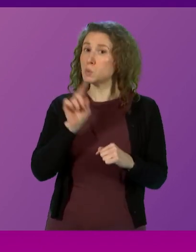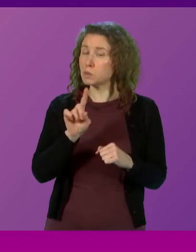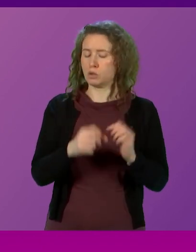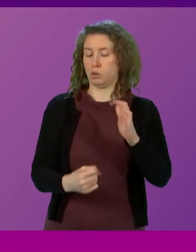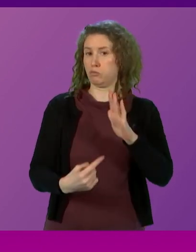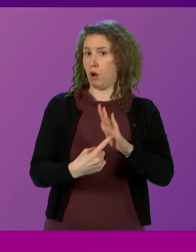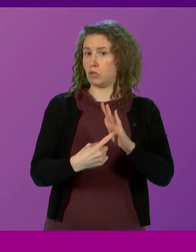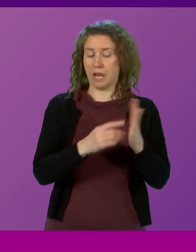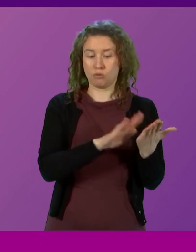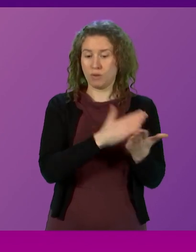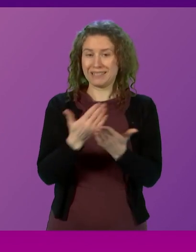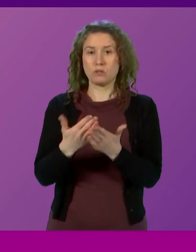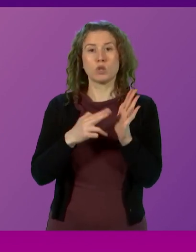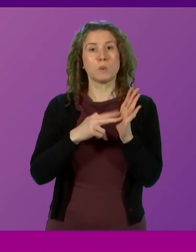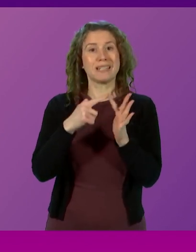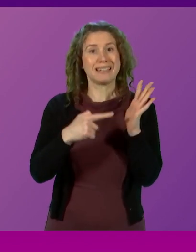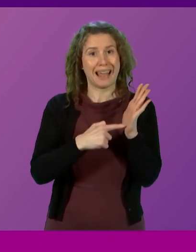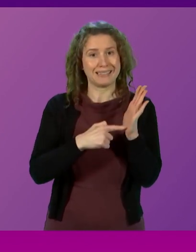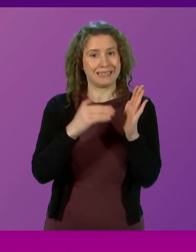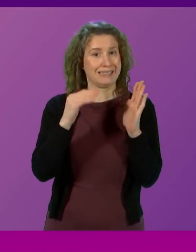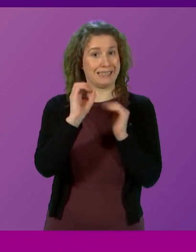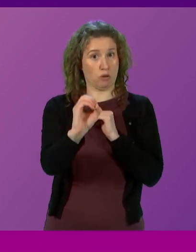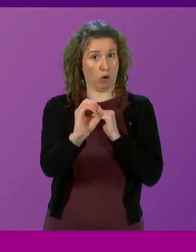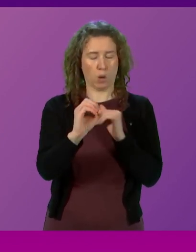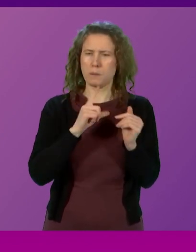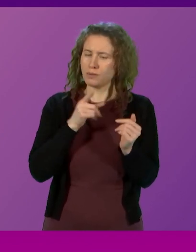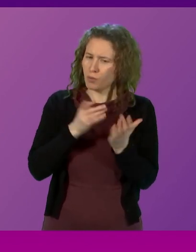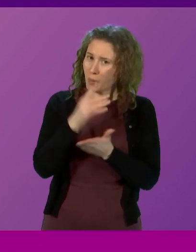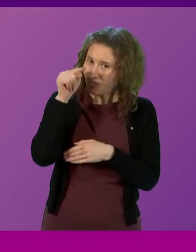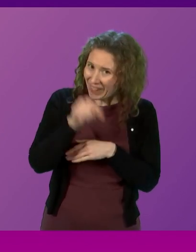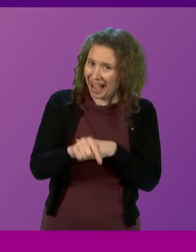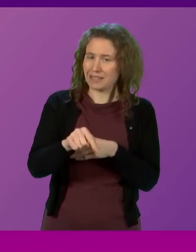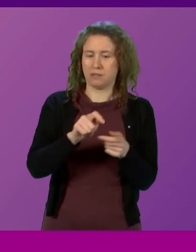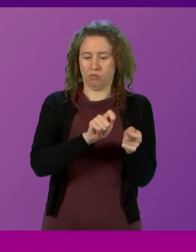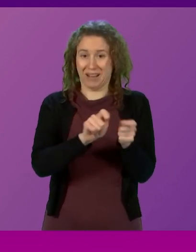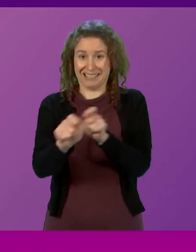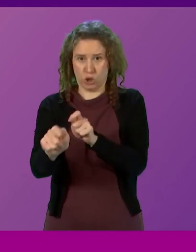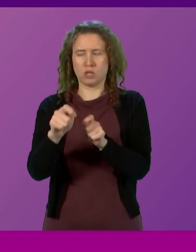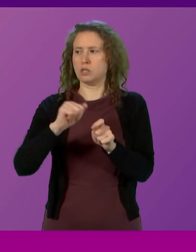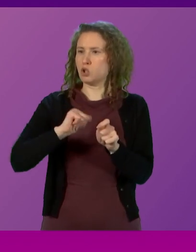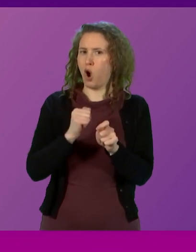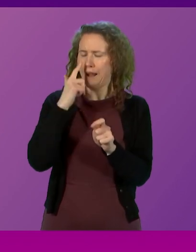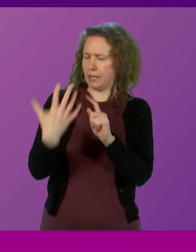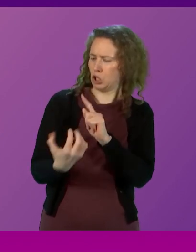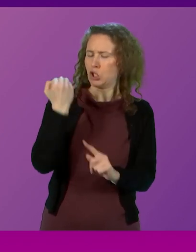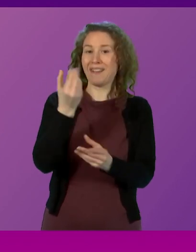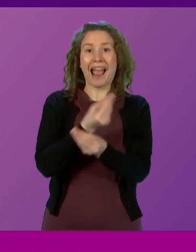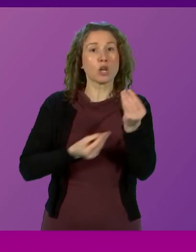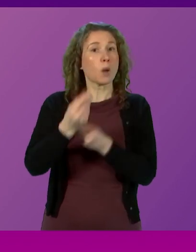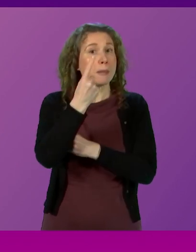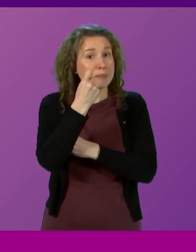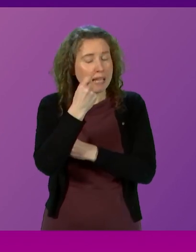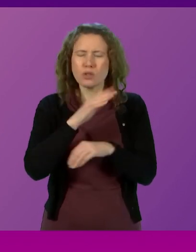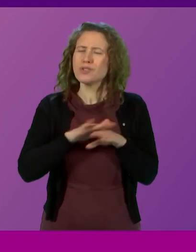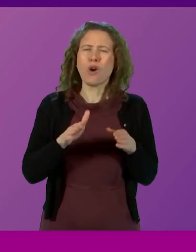prioritise the transition to net zero because it is precisely through this transition that Scotland will realise its economic potential,